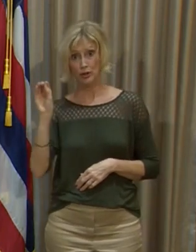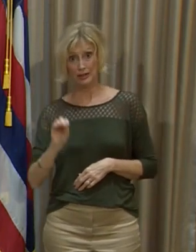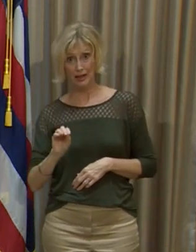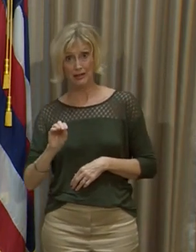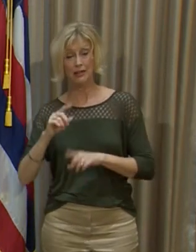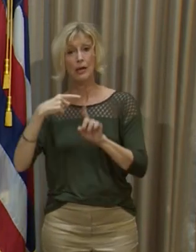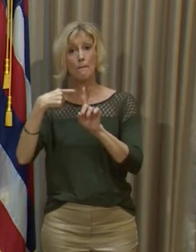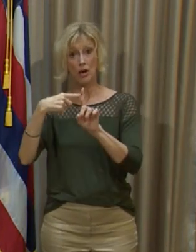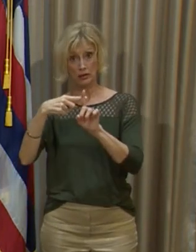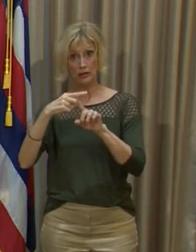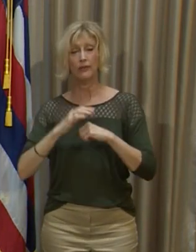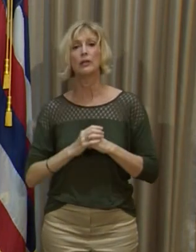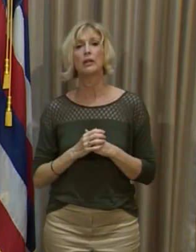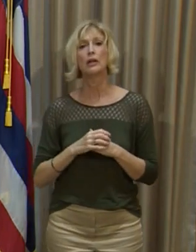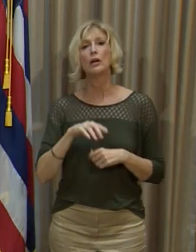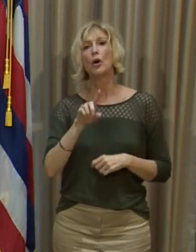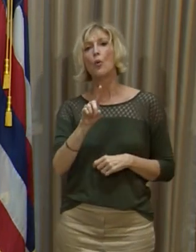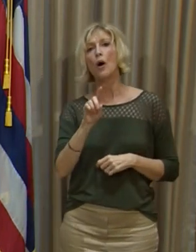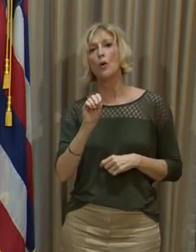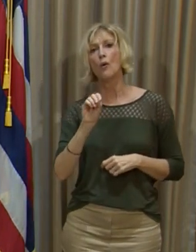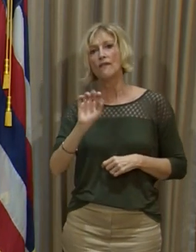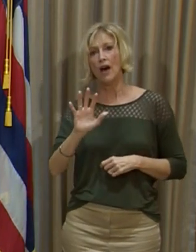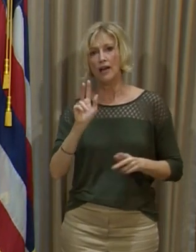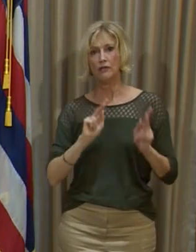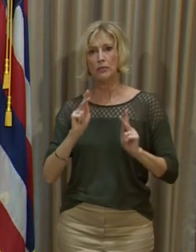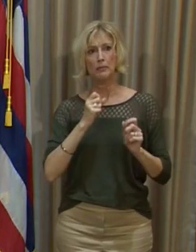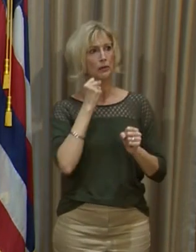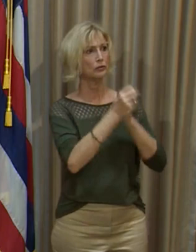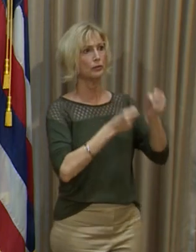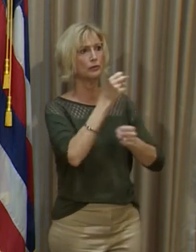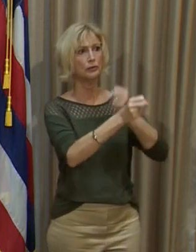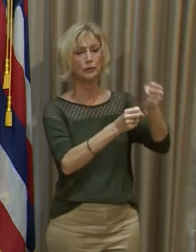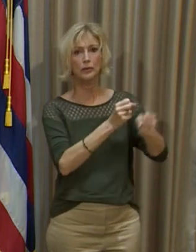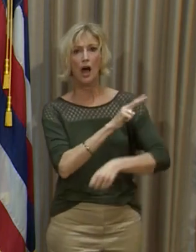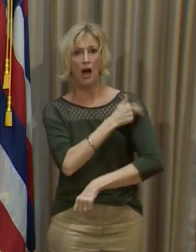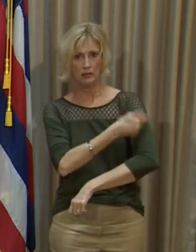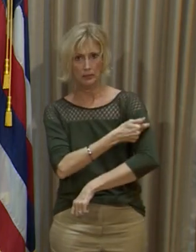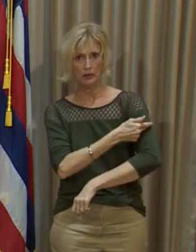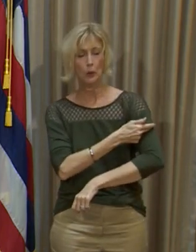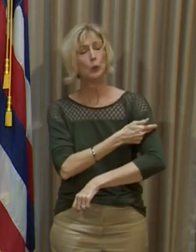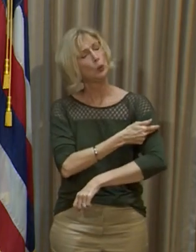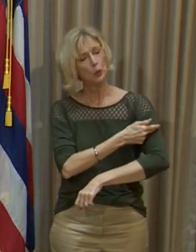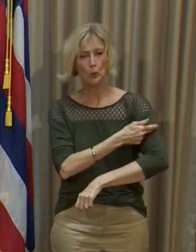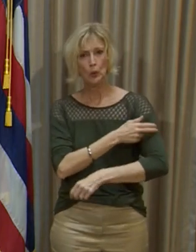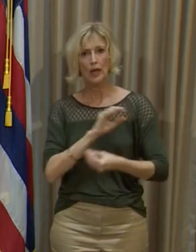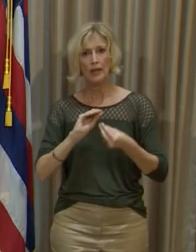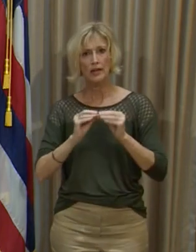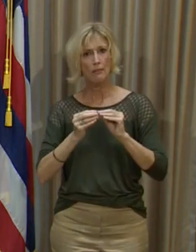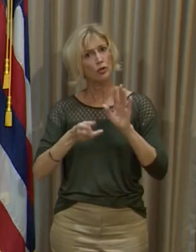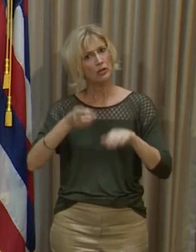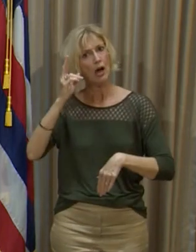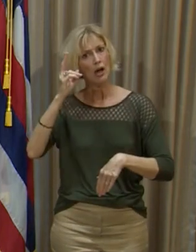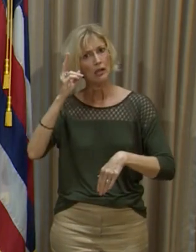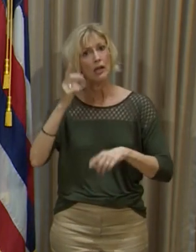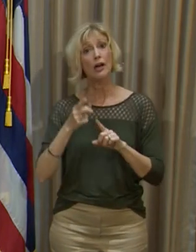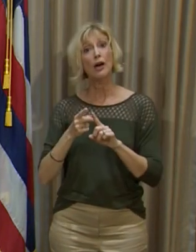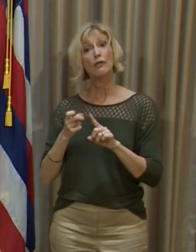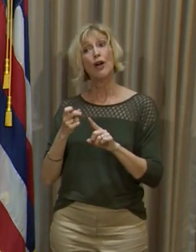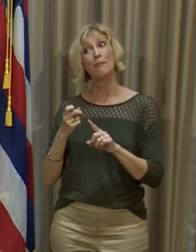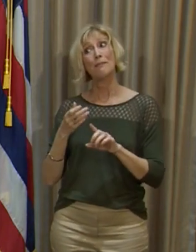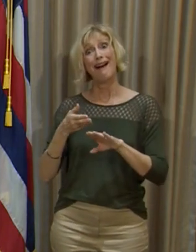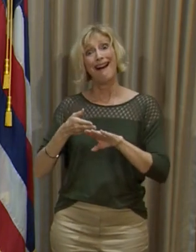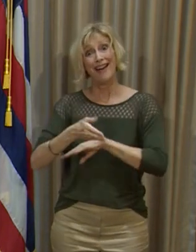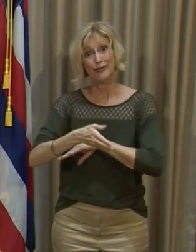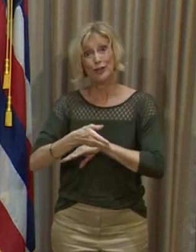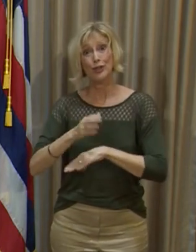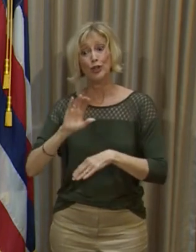rate, and we had 105 people in the hospital at the time. So, we had pretty high numbers. This was coming off of the New Year's and Christmas